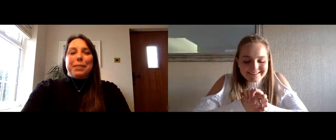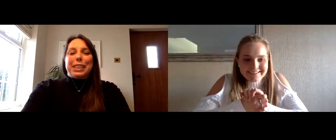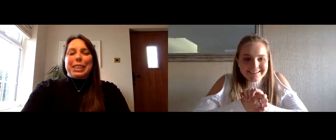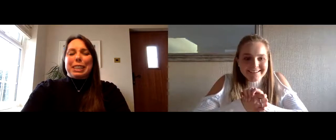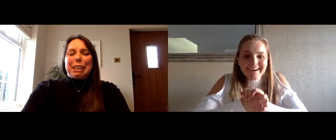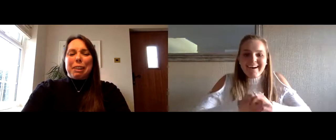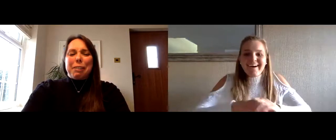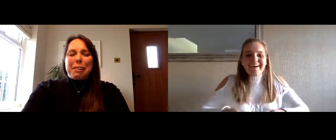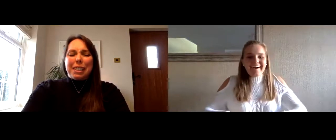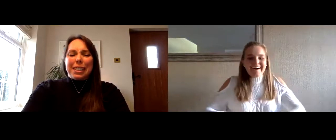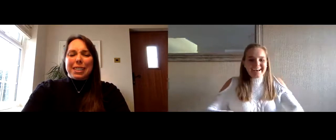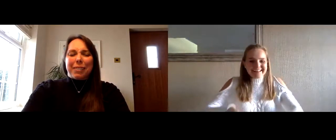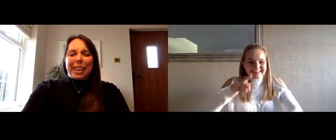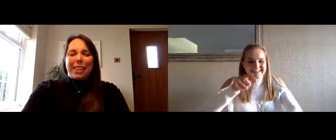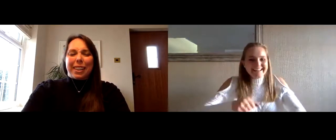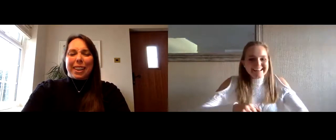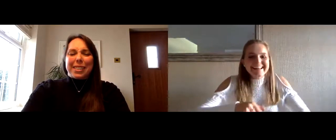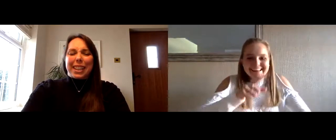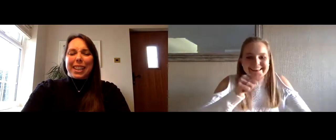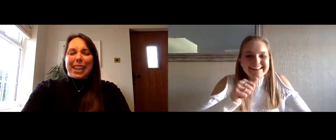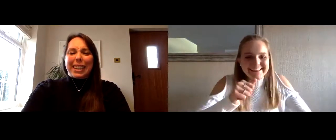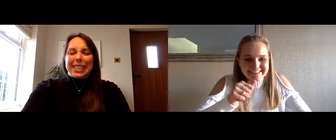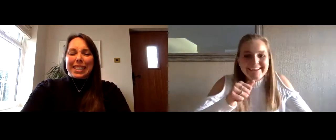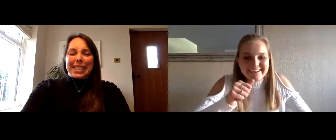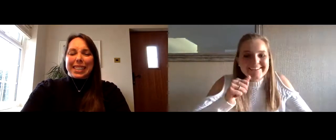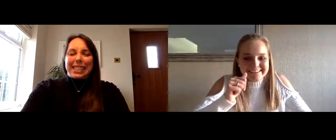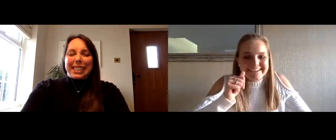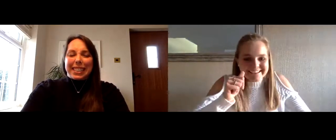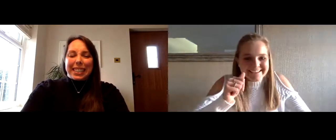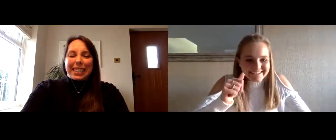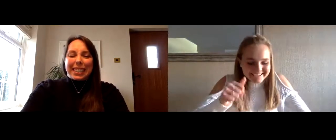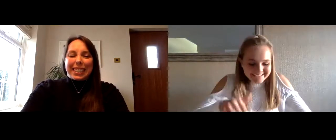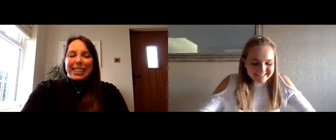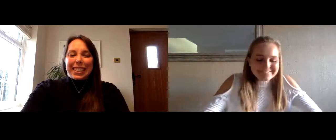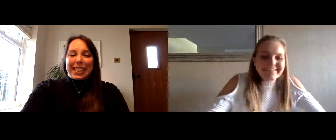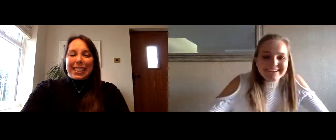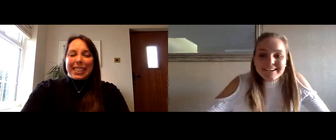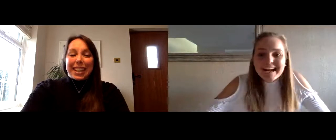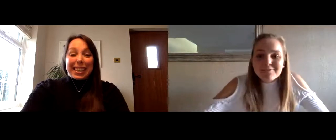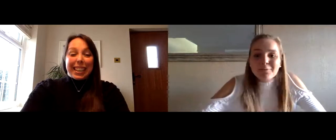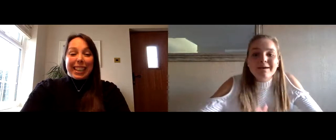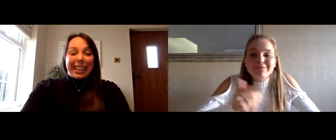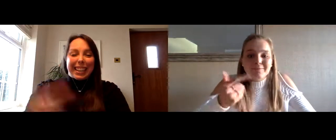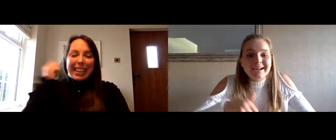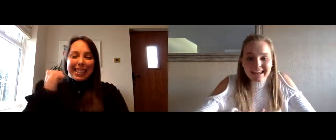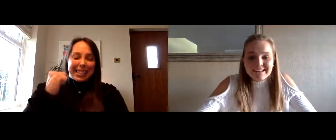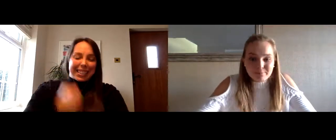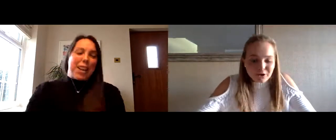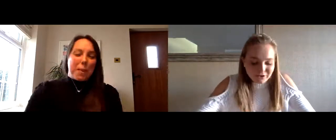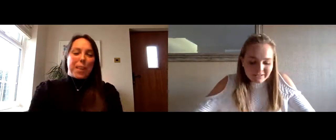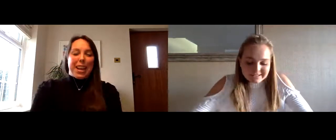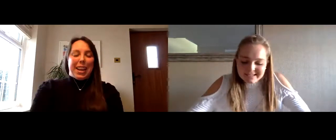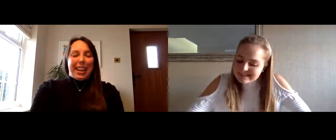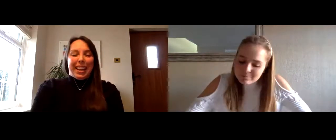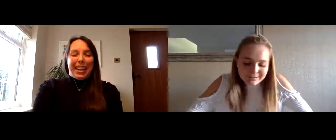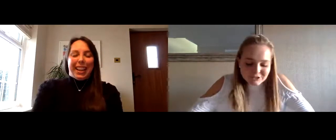16.2 something along those lines too good too good very good okay for one it's